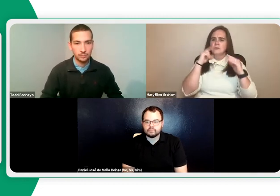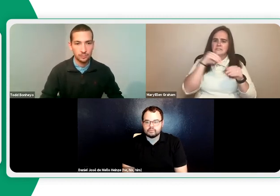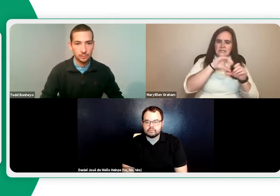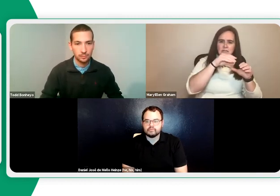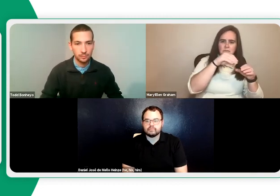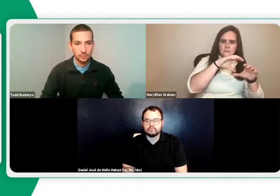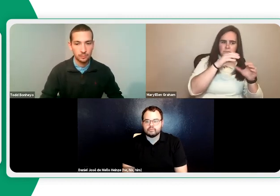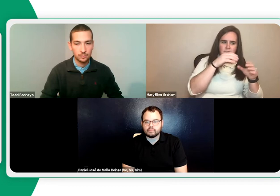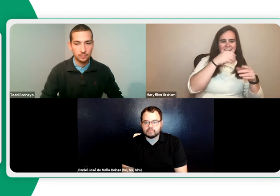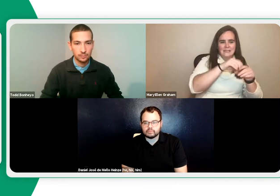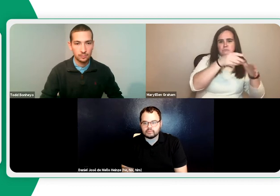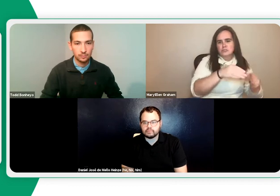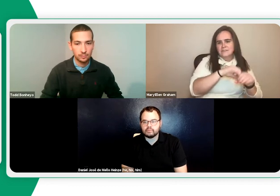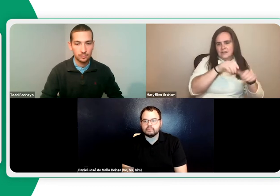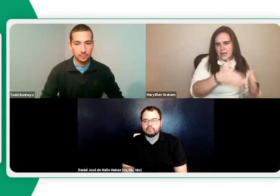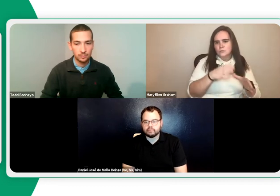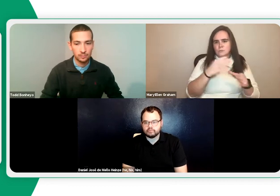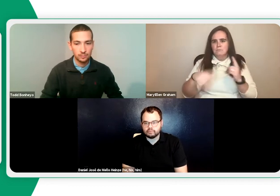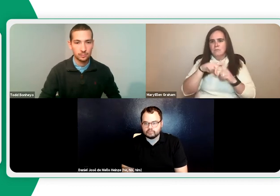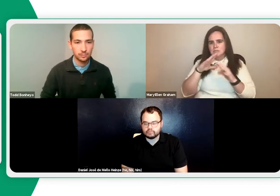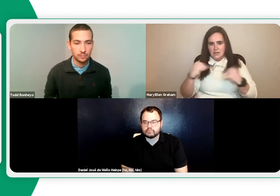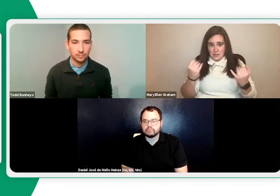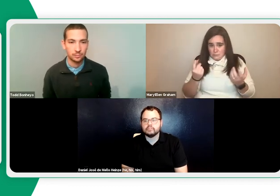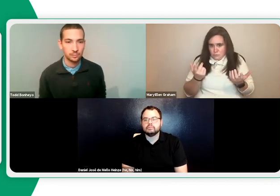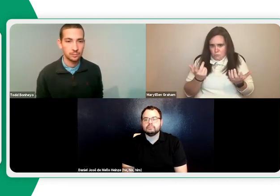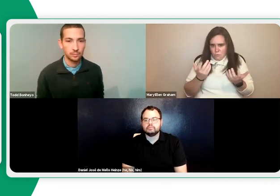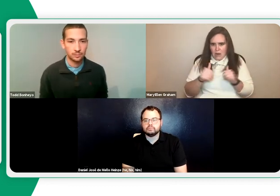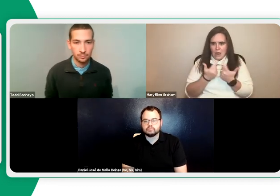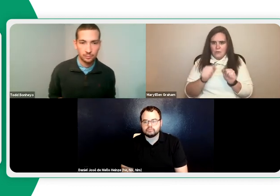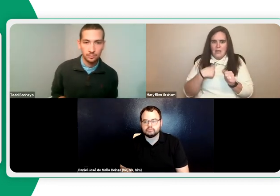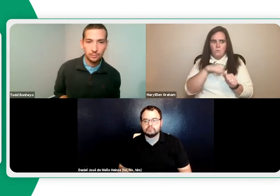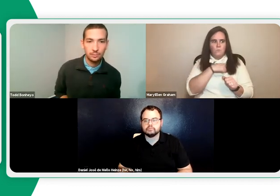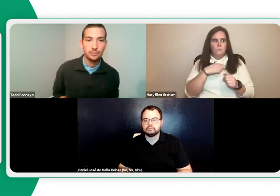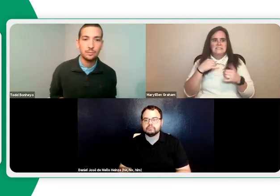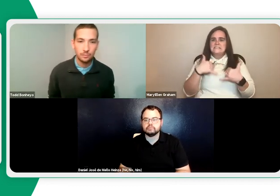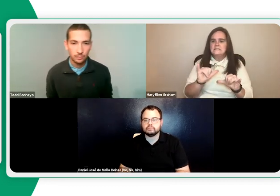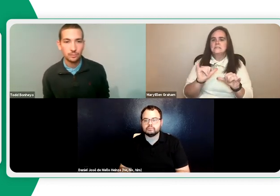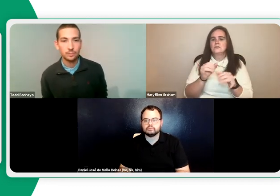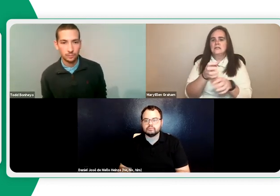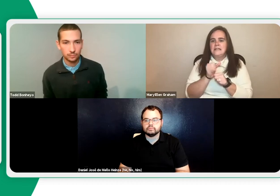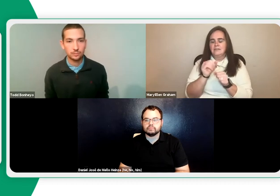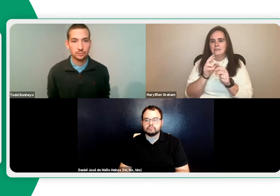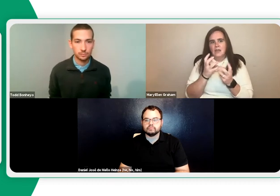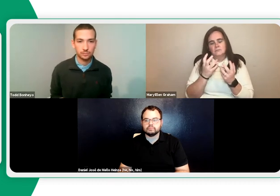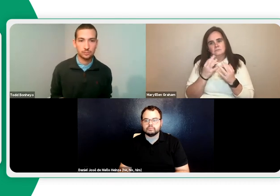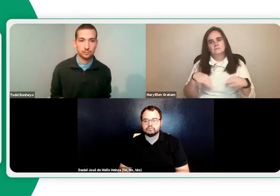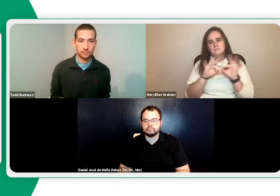methodologies to online? How can we still